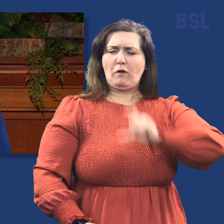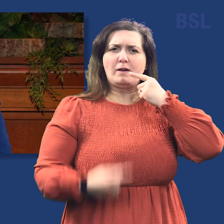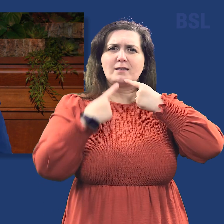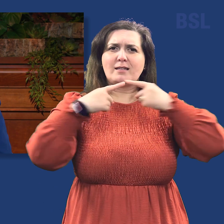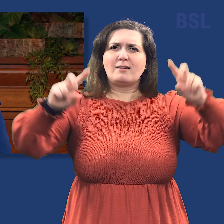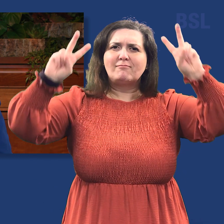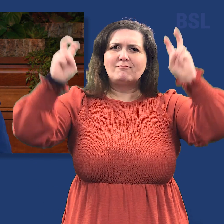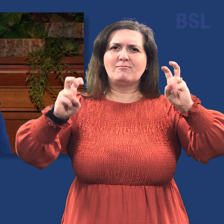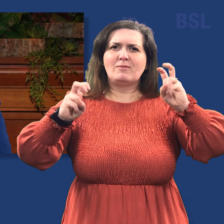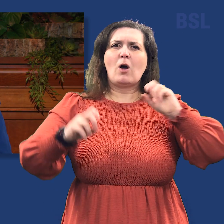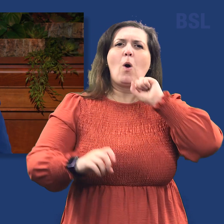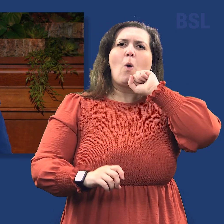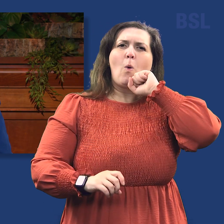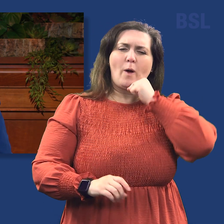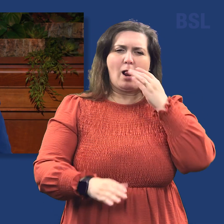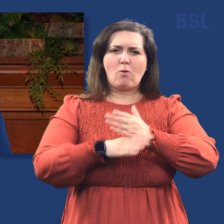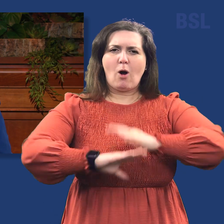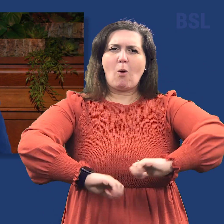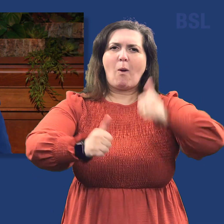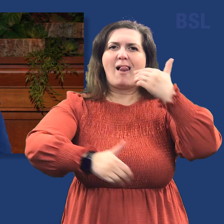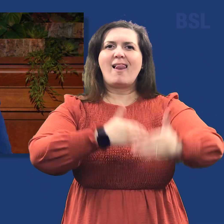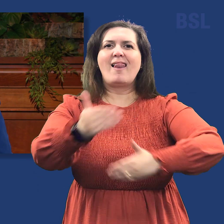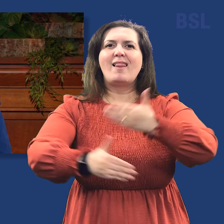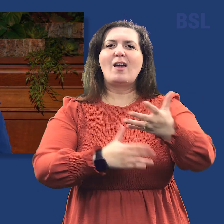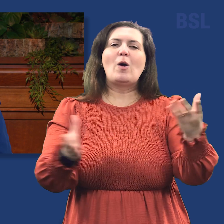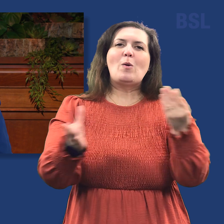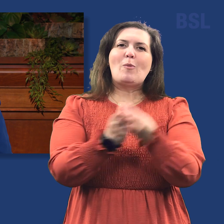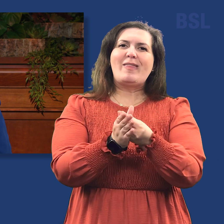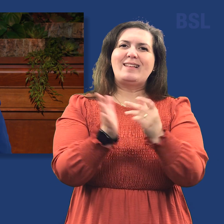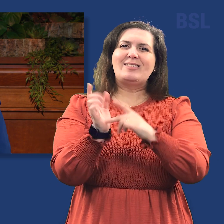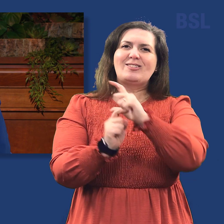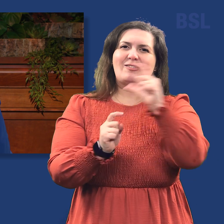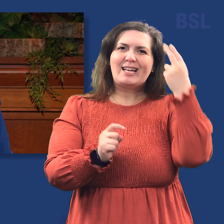it will all work out. In the name of Jesus Christ, amen.